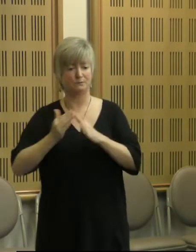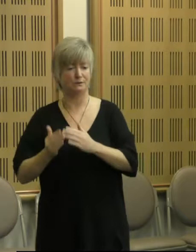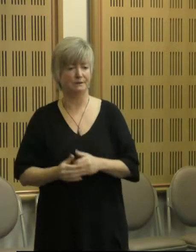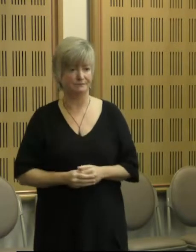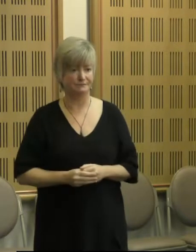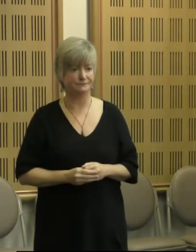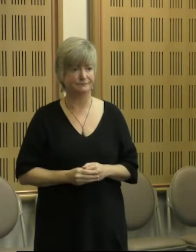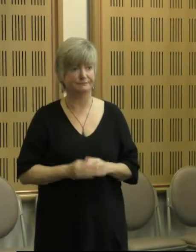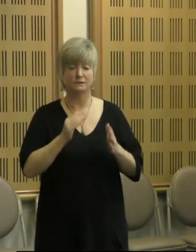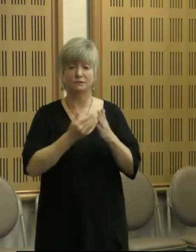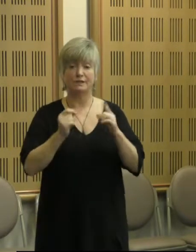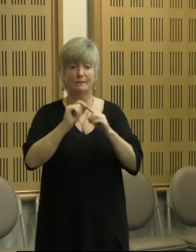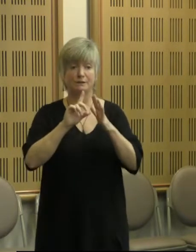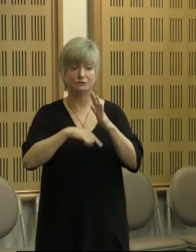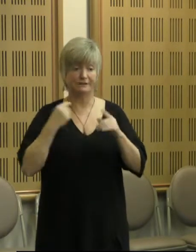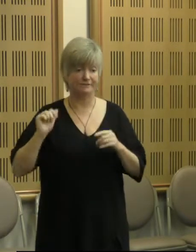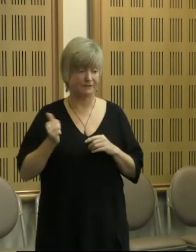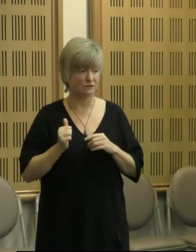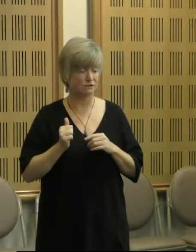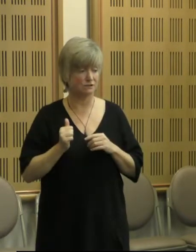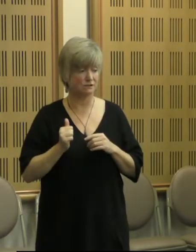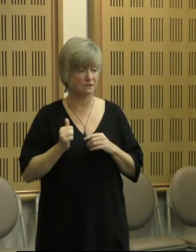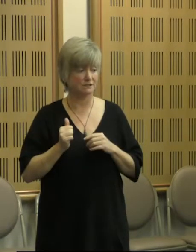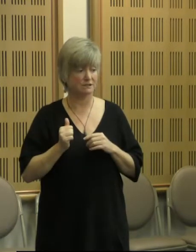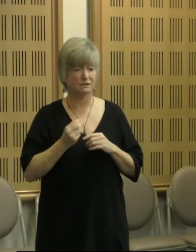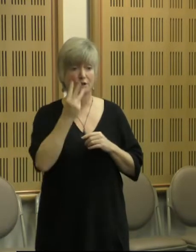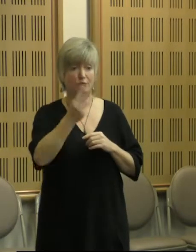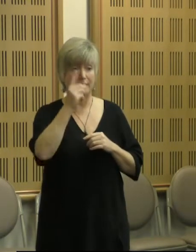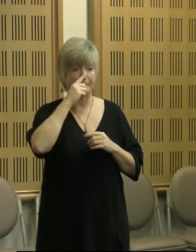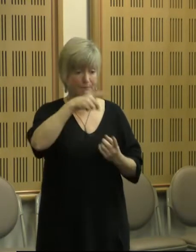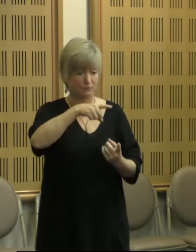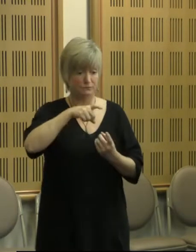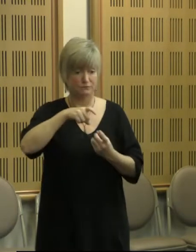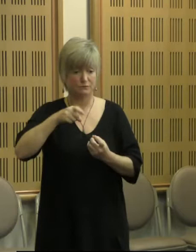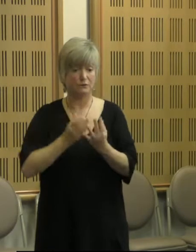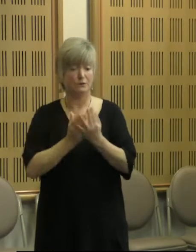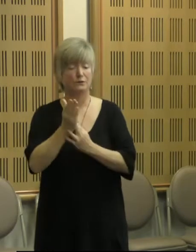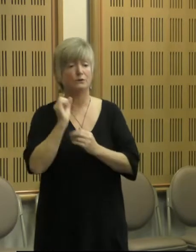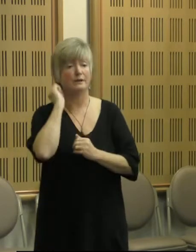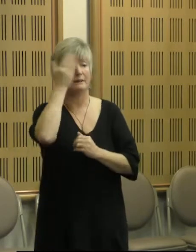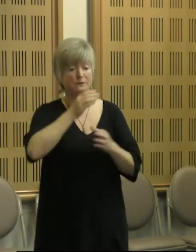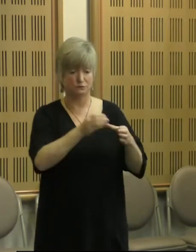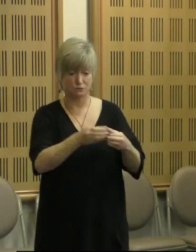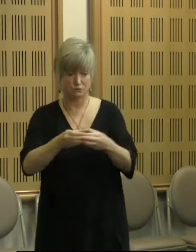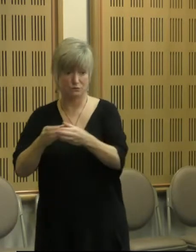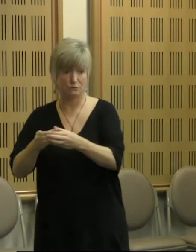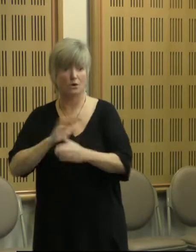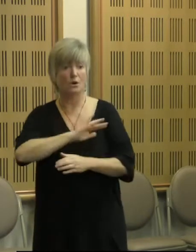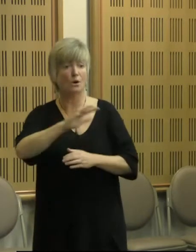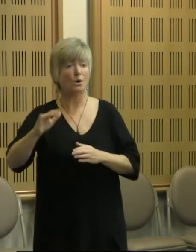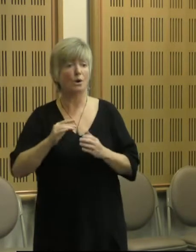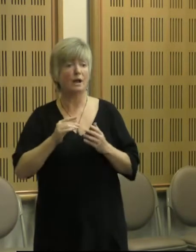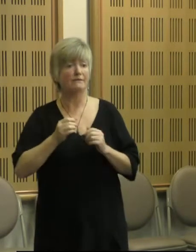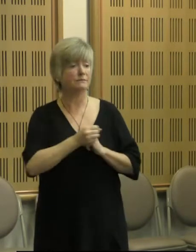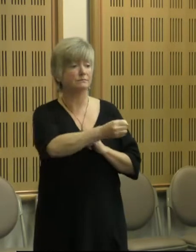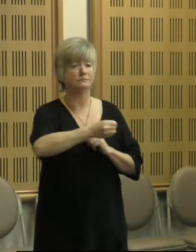Now that the project has ceased, each of the three people that were employed through this project, through the Aboriginal co-ops, have all gone on to other